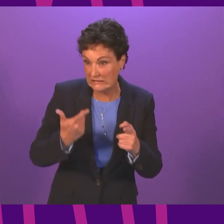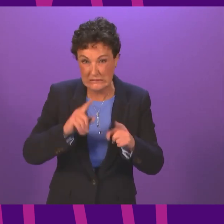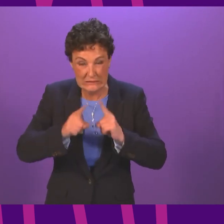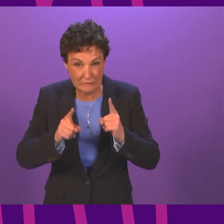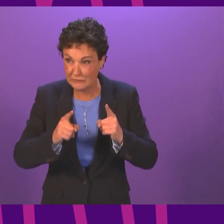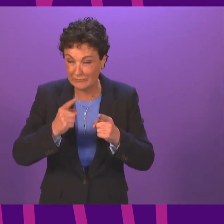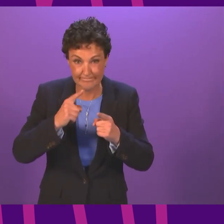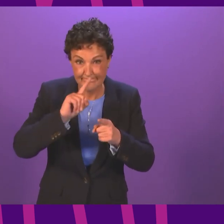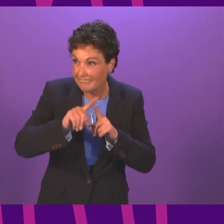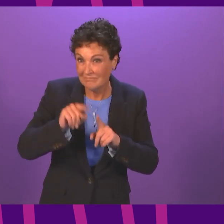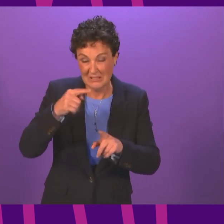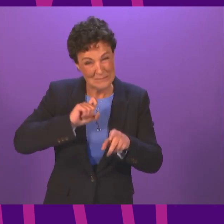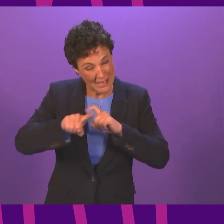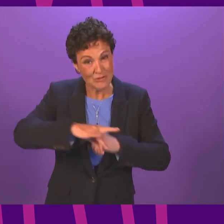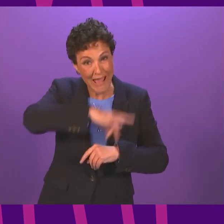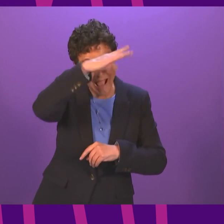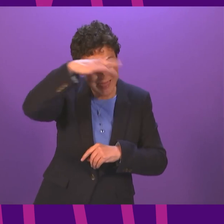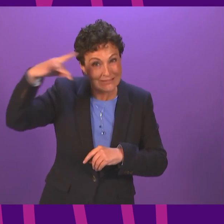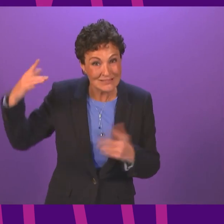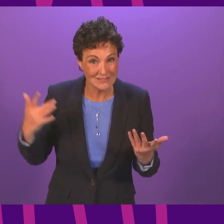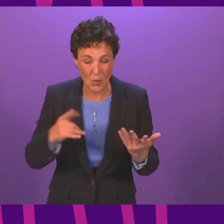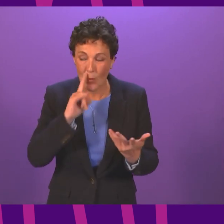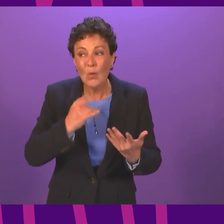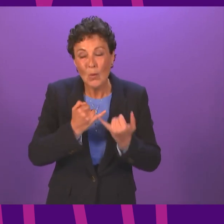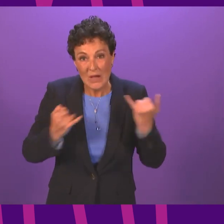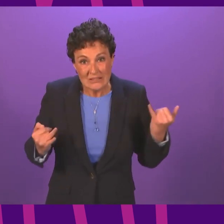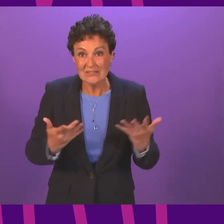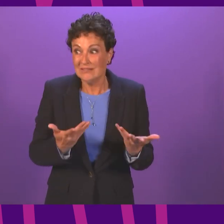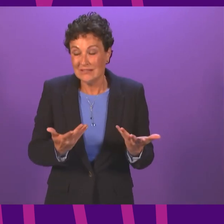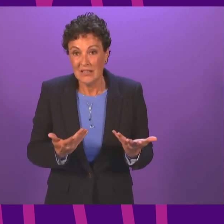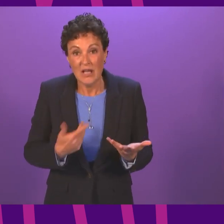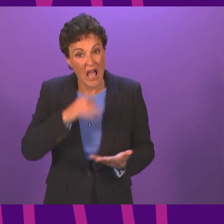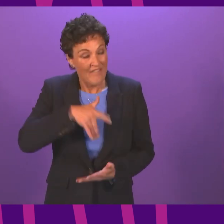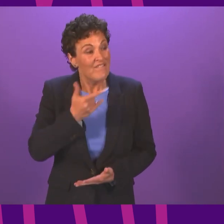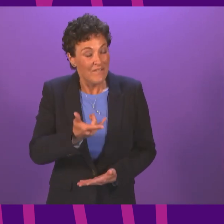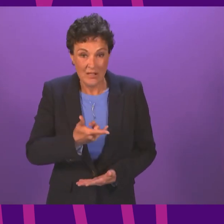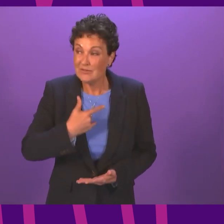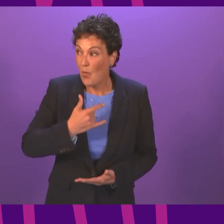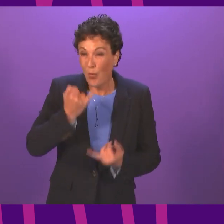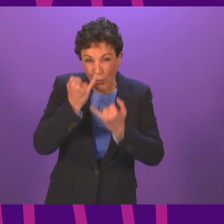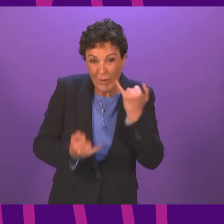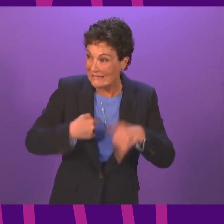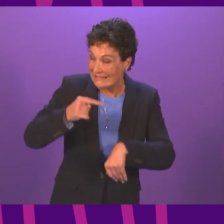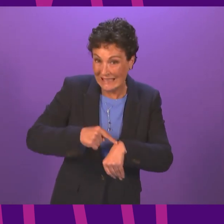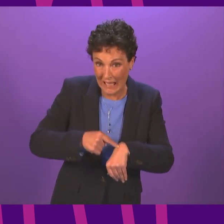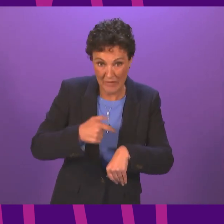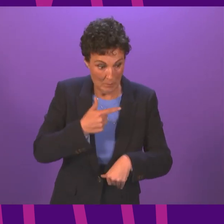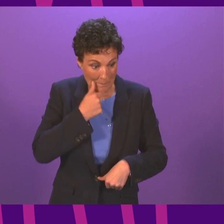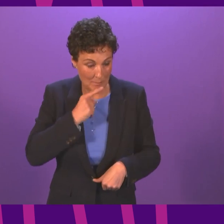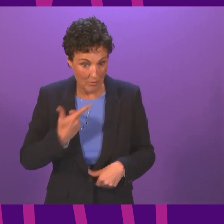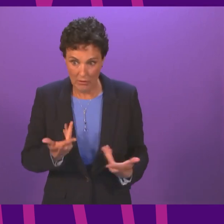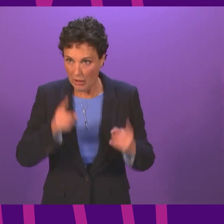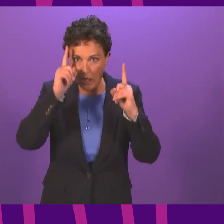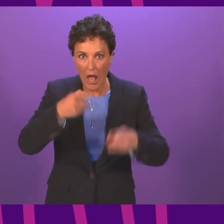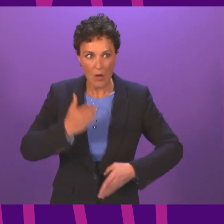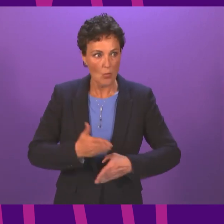struggling to recruit employees as a result of Brexit there couldn't be a worse time to risk compounding this problem if people lose their right to